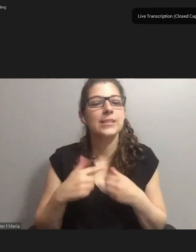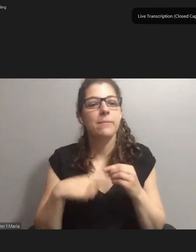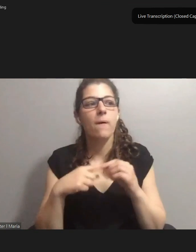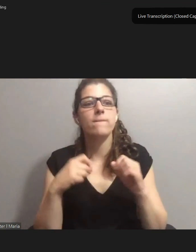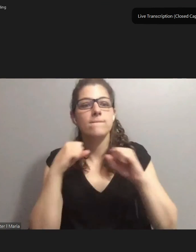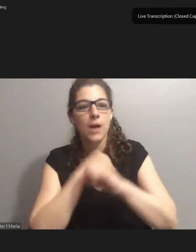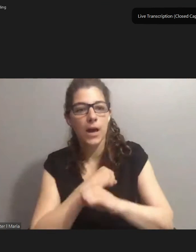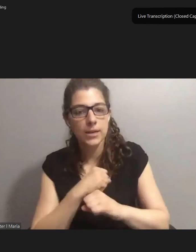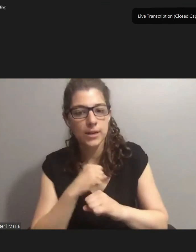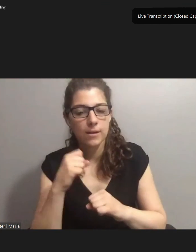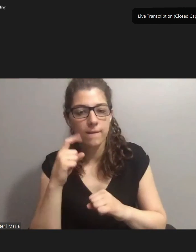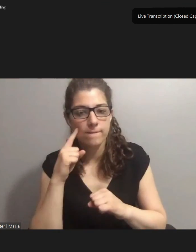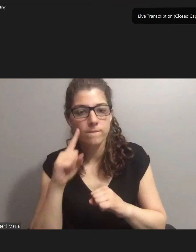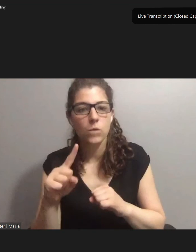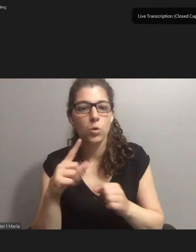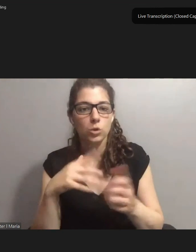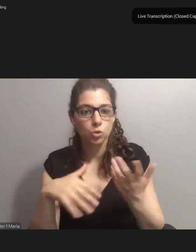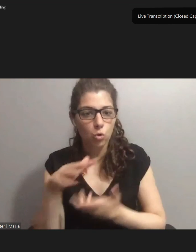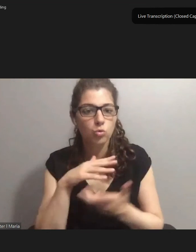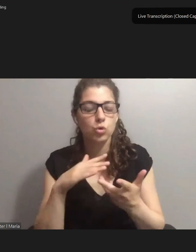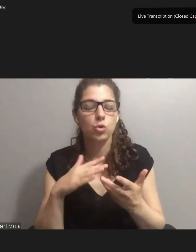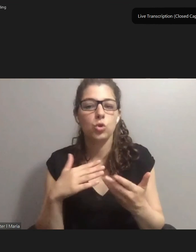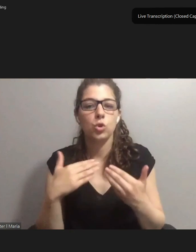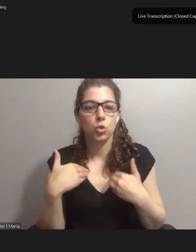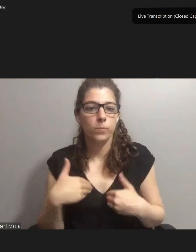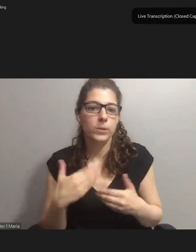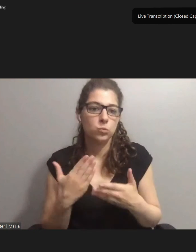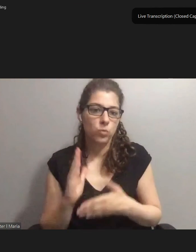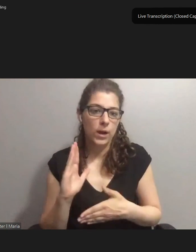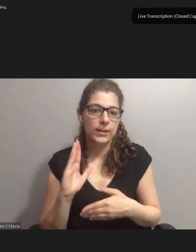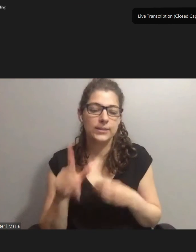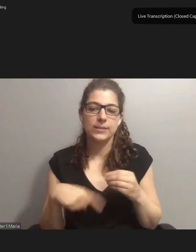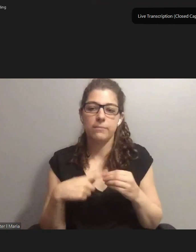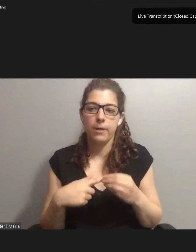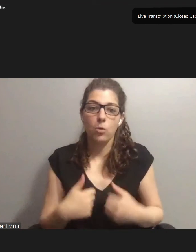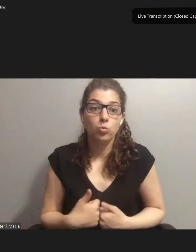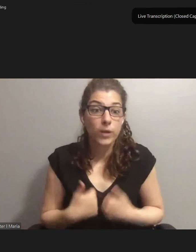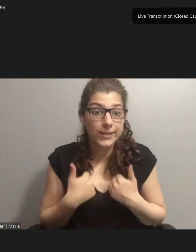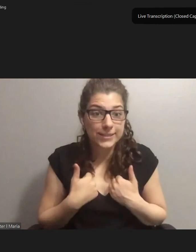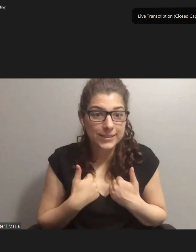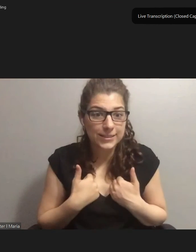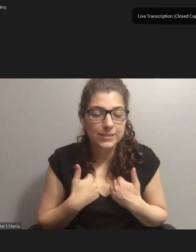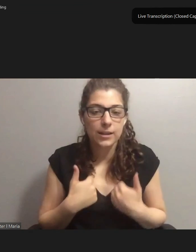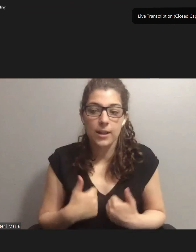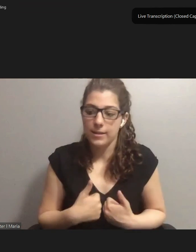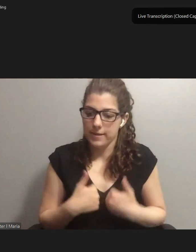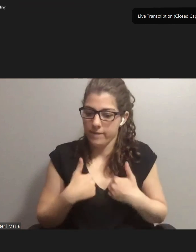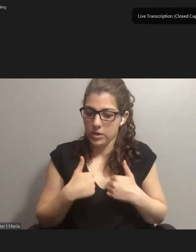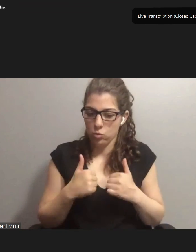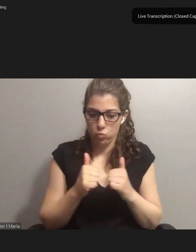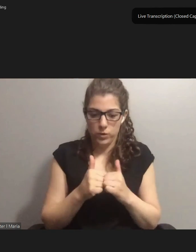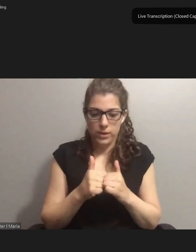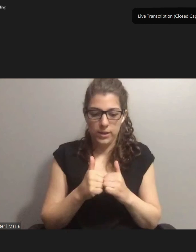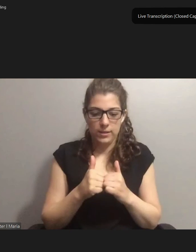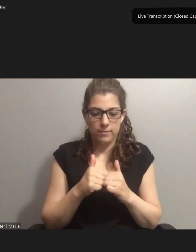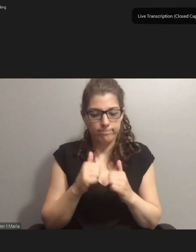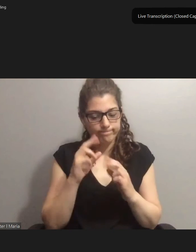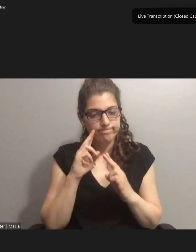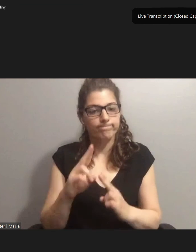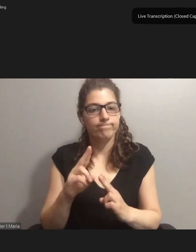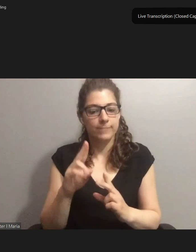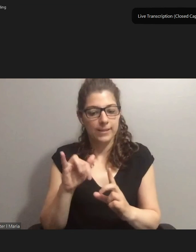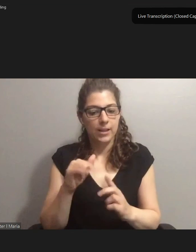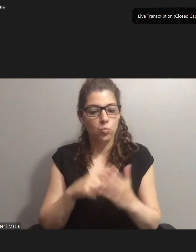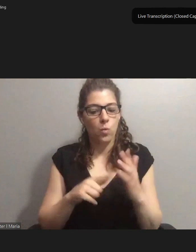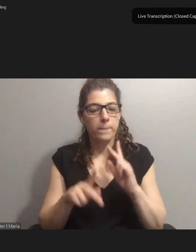for social and human rights. It's about resistance. Living with dignity is what people